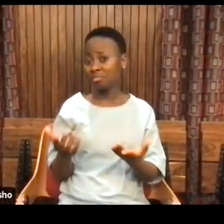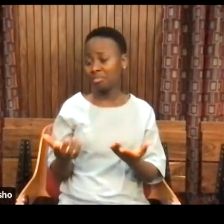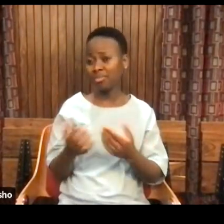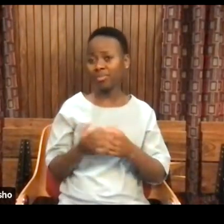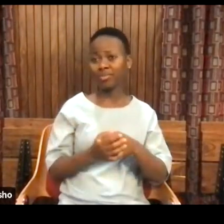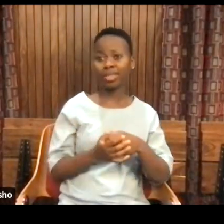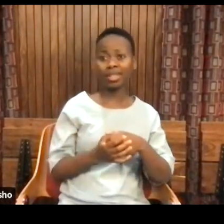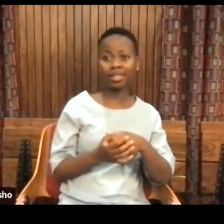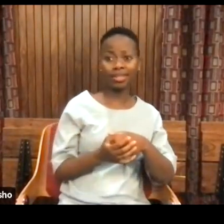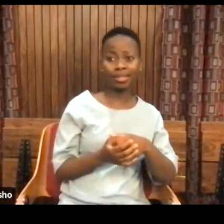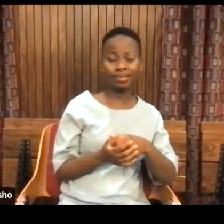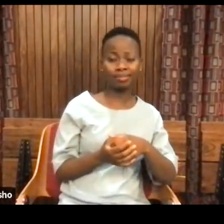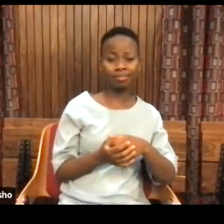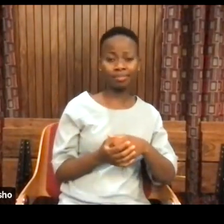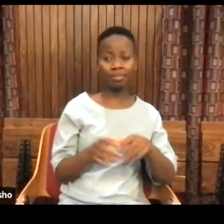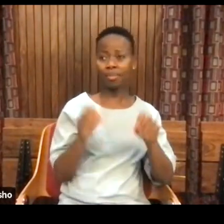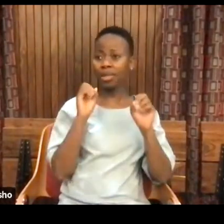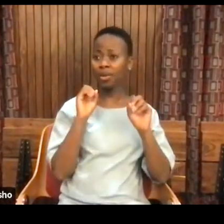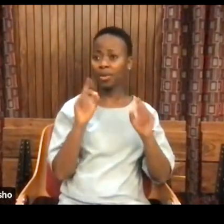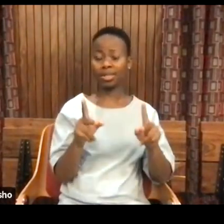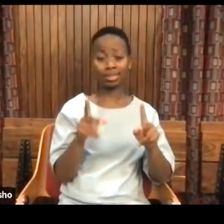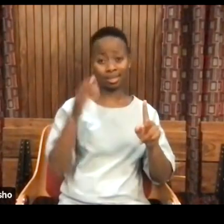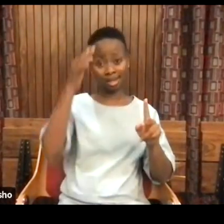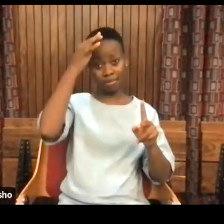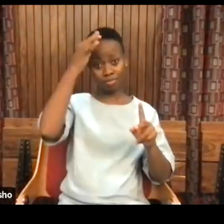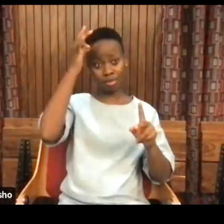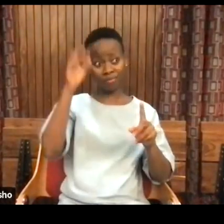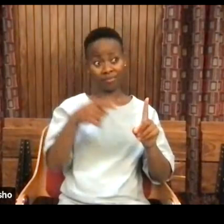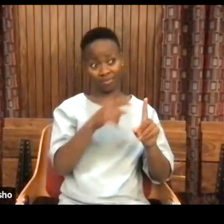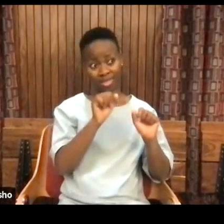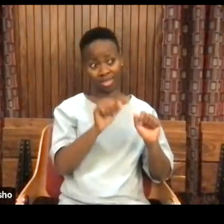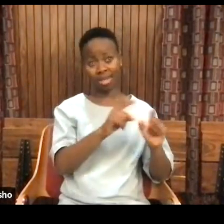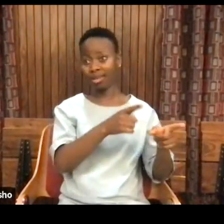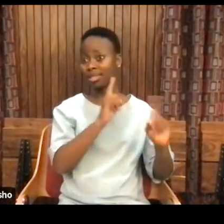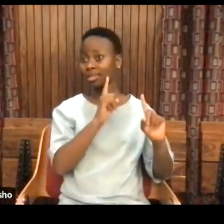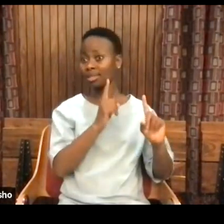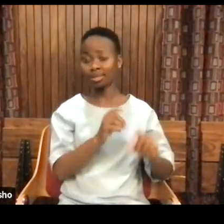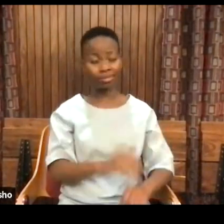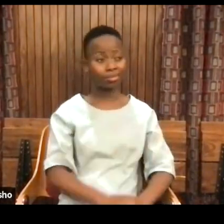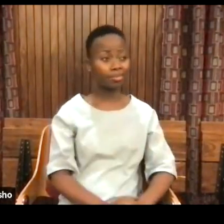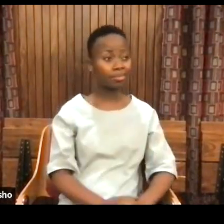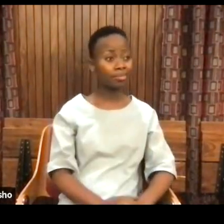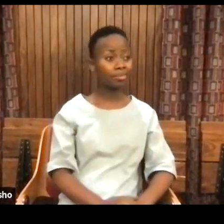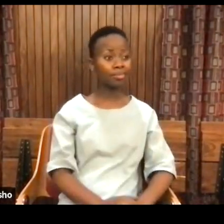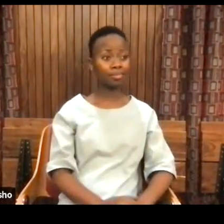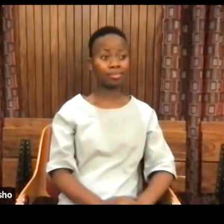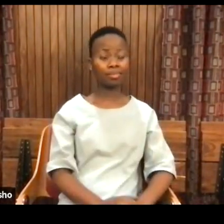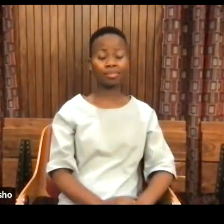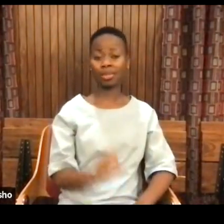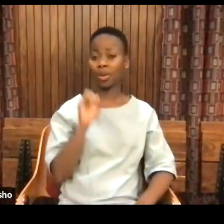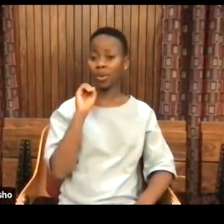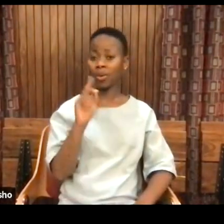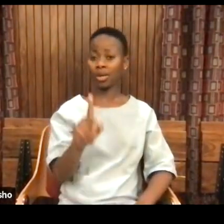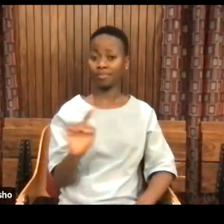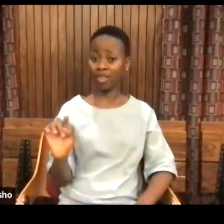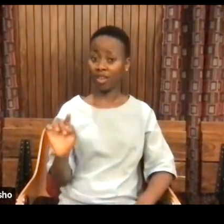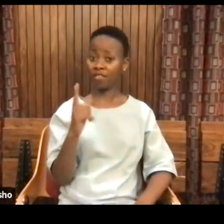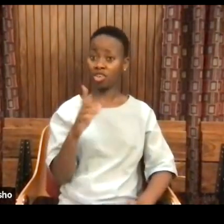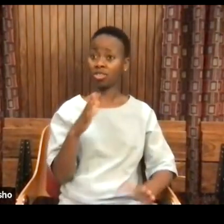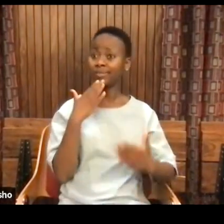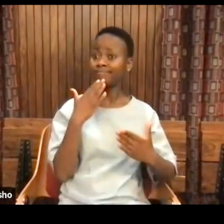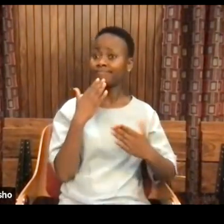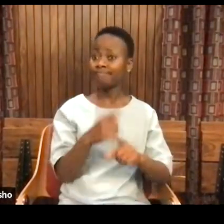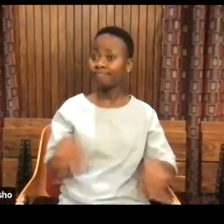I think I can now hand over the platform to Prof to attend to our questions. You may go ahead, Prof. Thank you. Okay. Well, first, thank you all